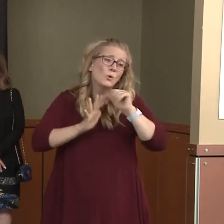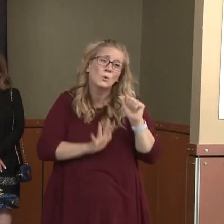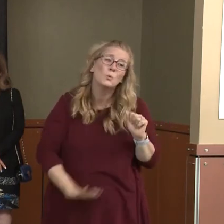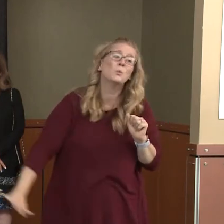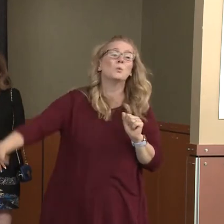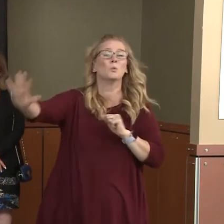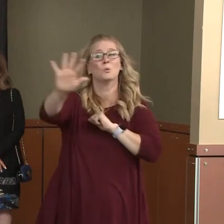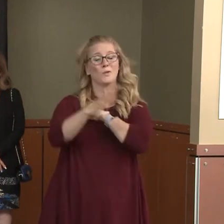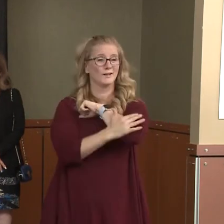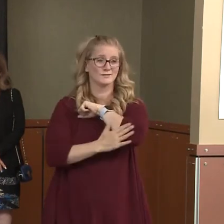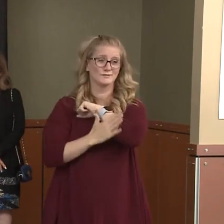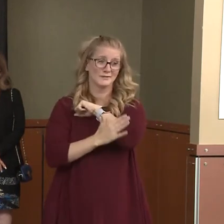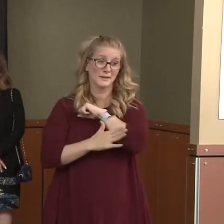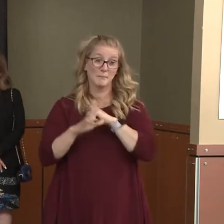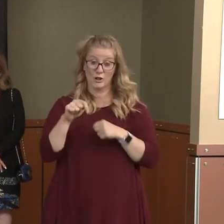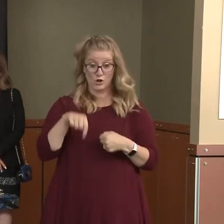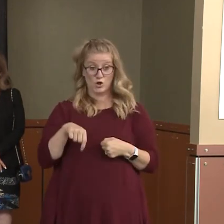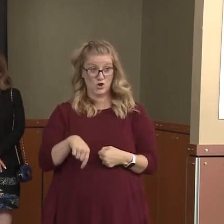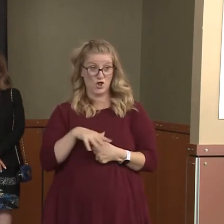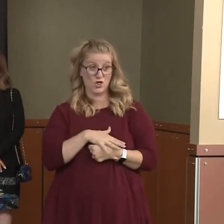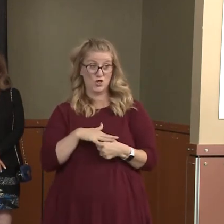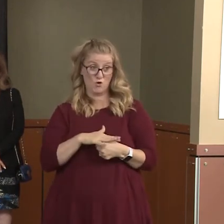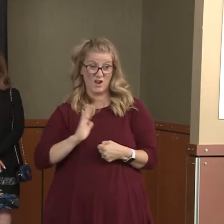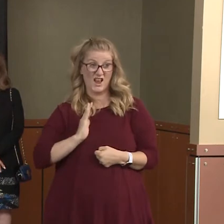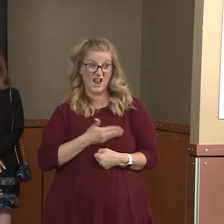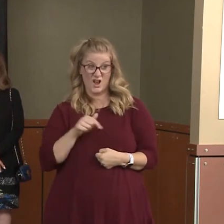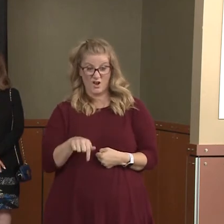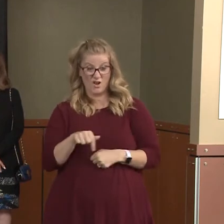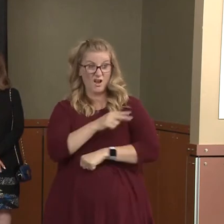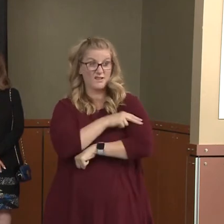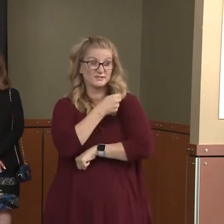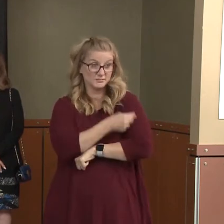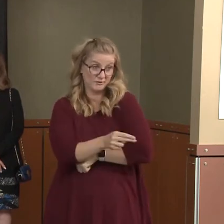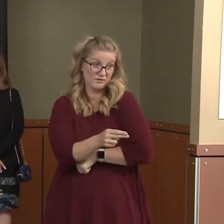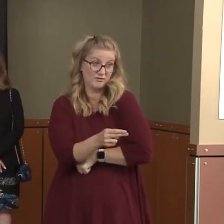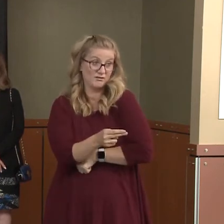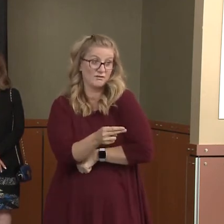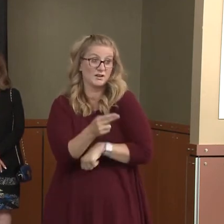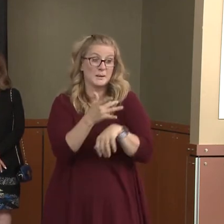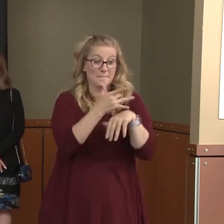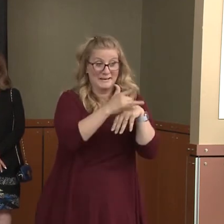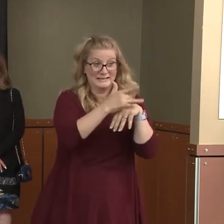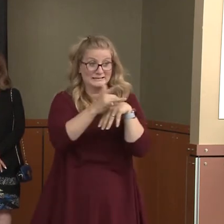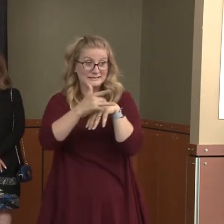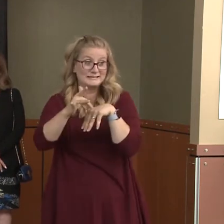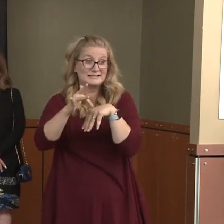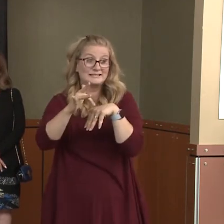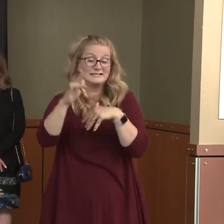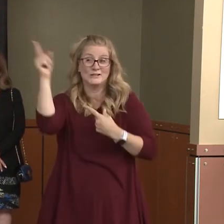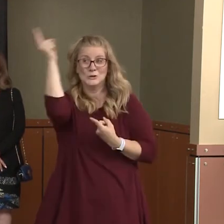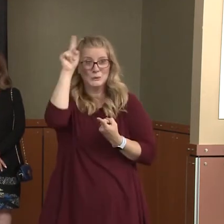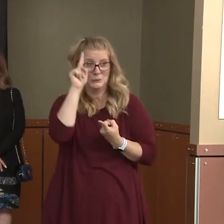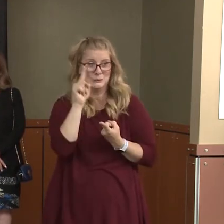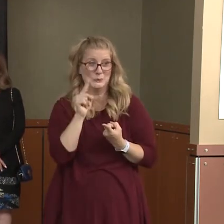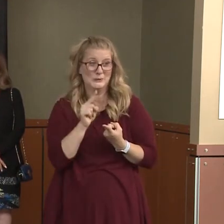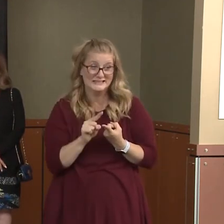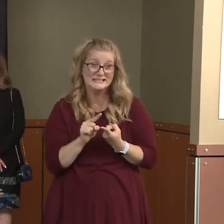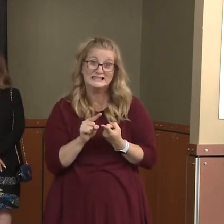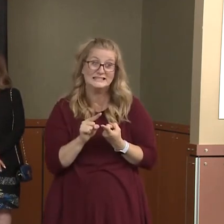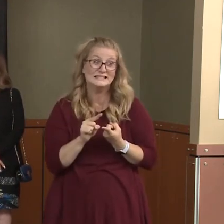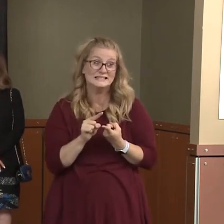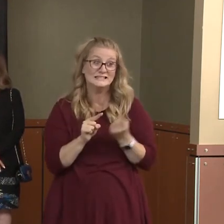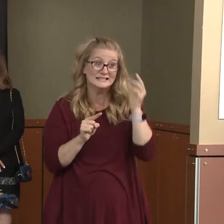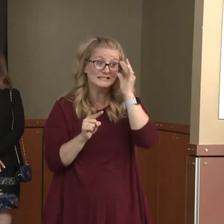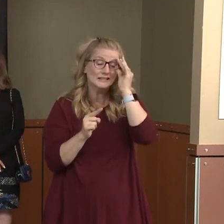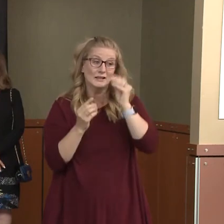capacity is increasing or, excuse me, decreasing. Our numbers of COVID patients are increasing. And as the governor